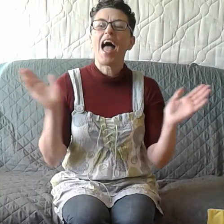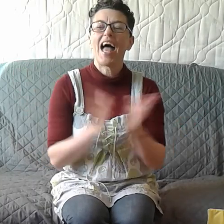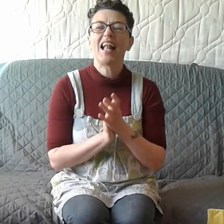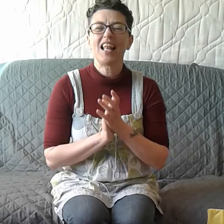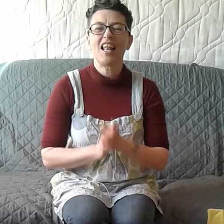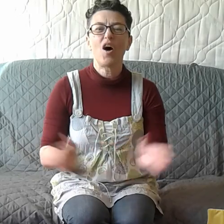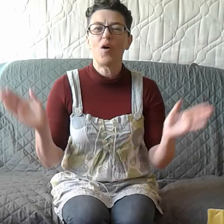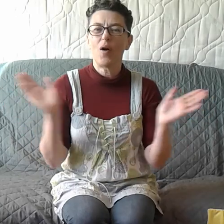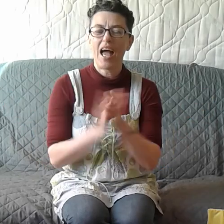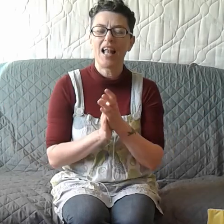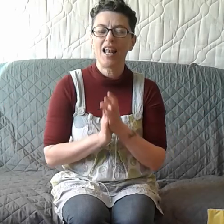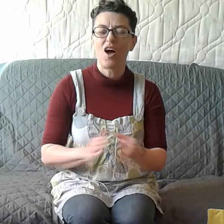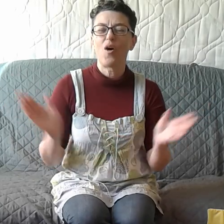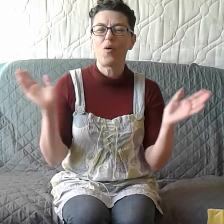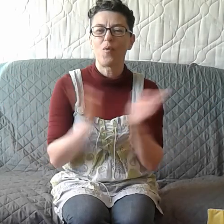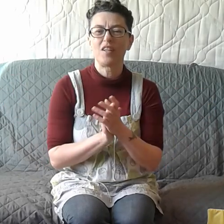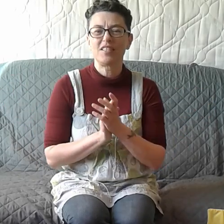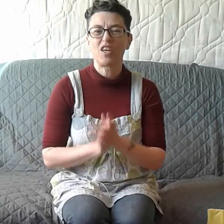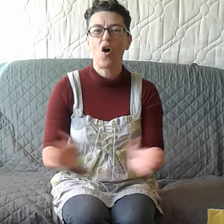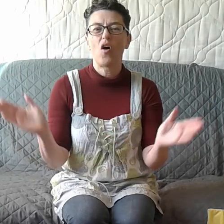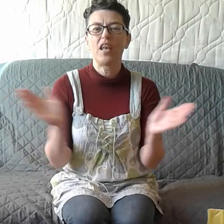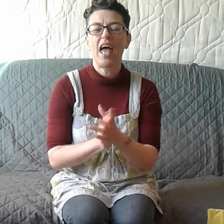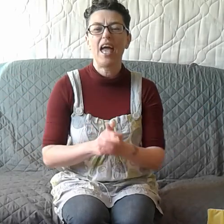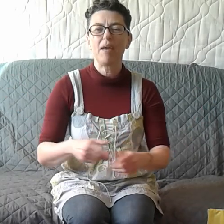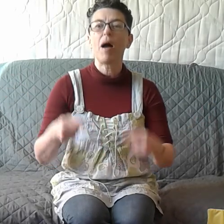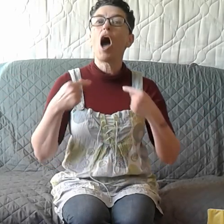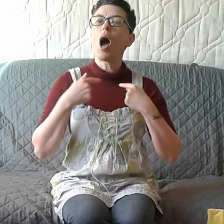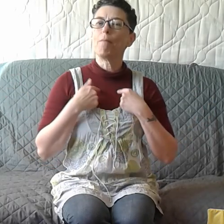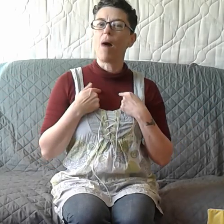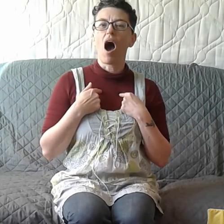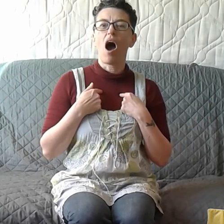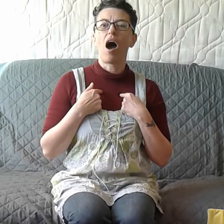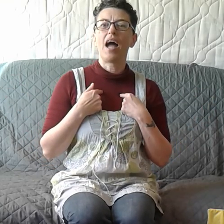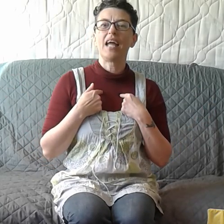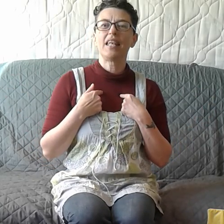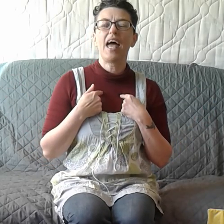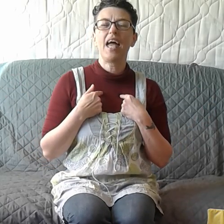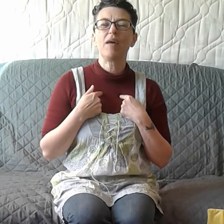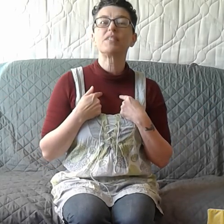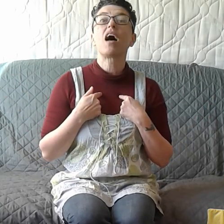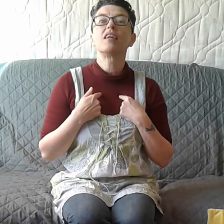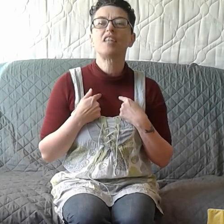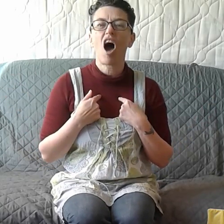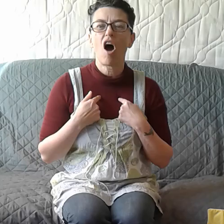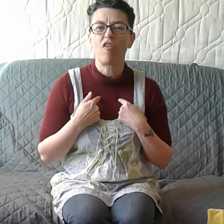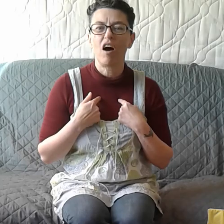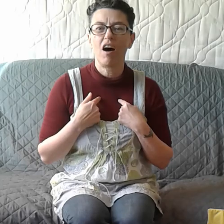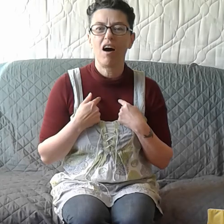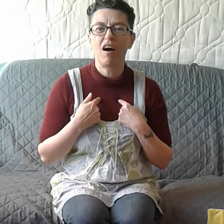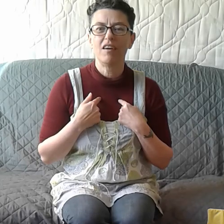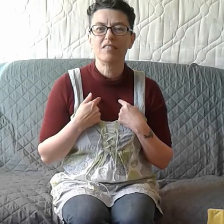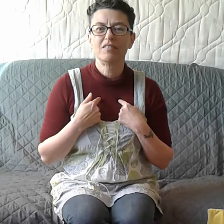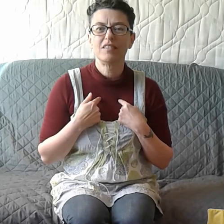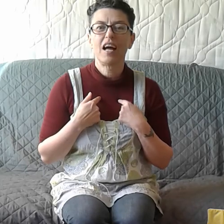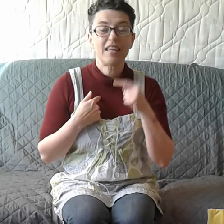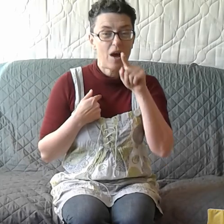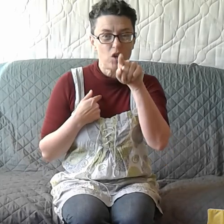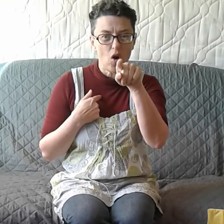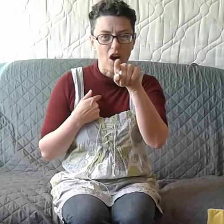Hello, hello, what's your name? My name's Tara. Now, you'll